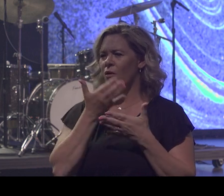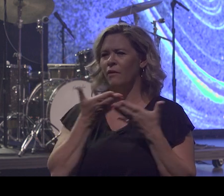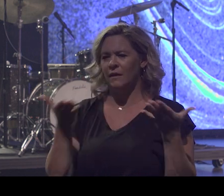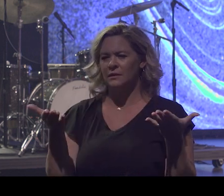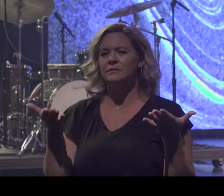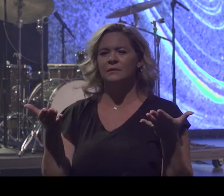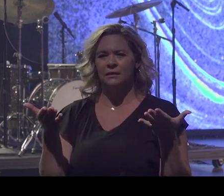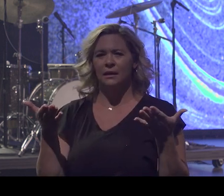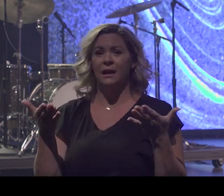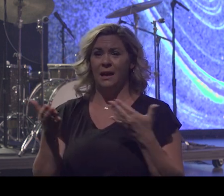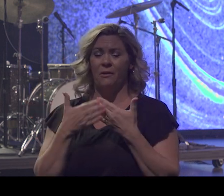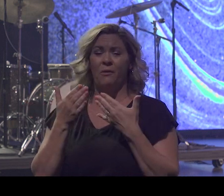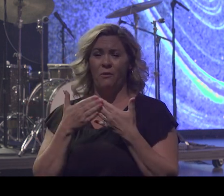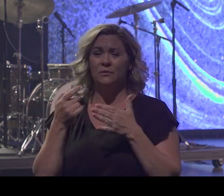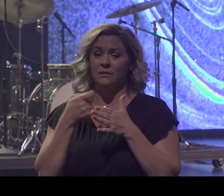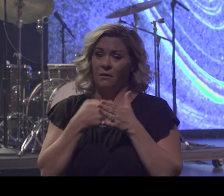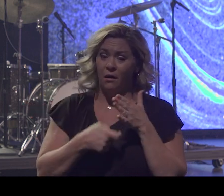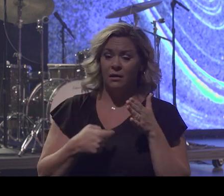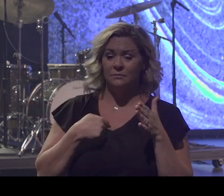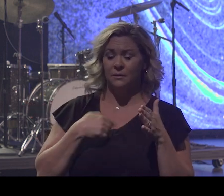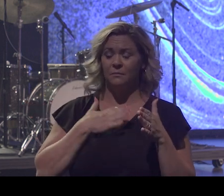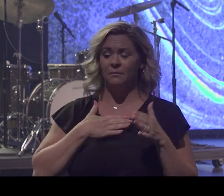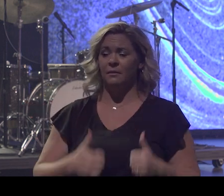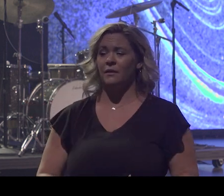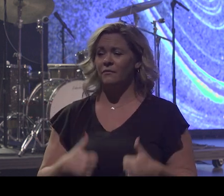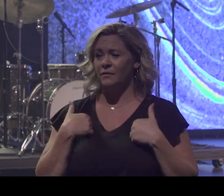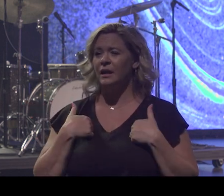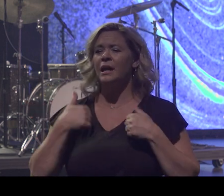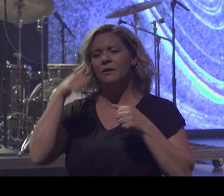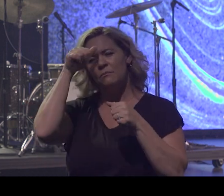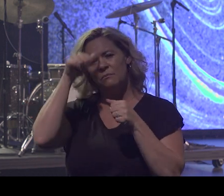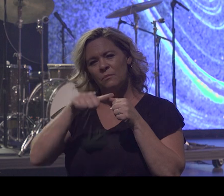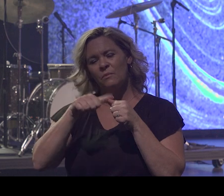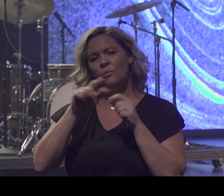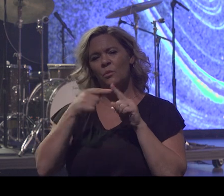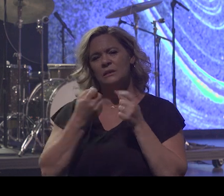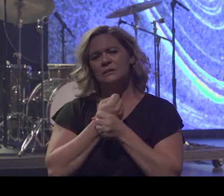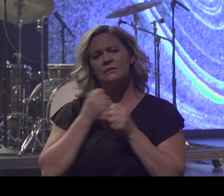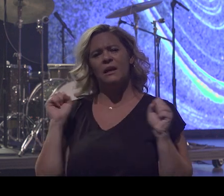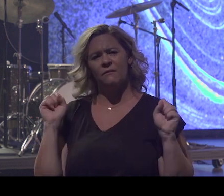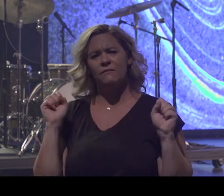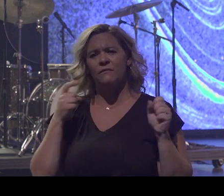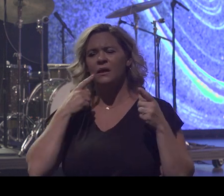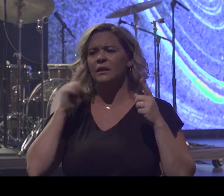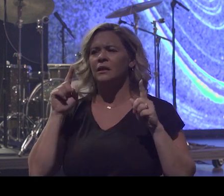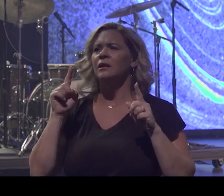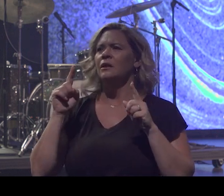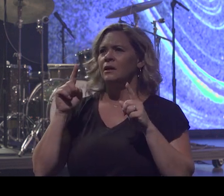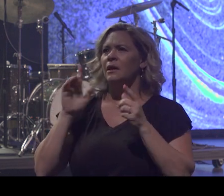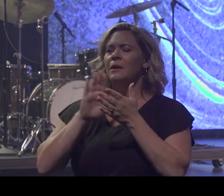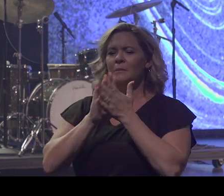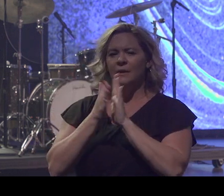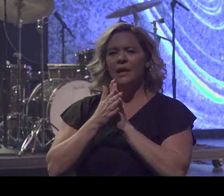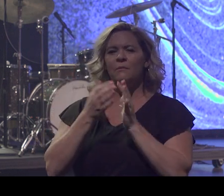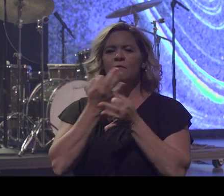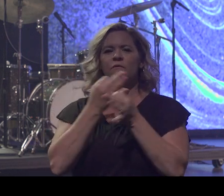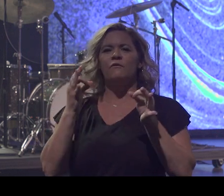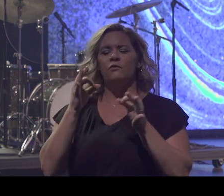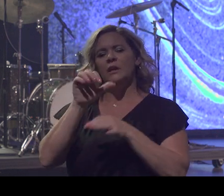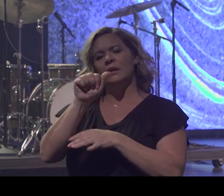nearly cost my life. And I just remember when I got saved. I remember when I became a free agent, I signed a $20 million contract, the